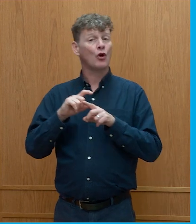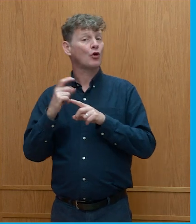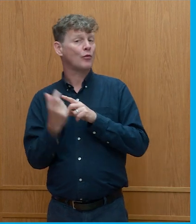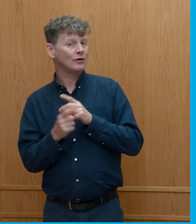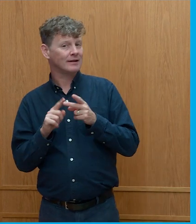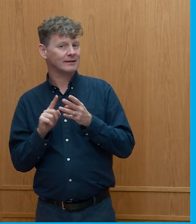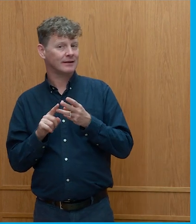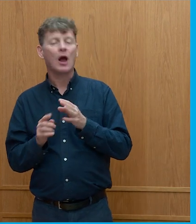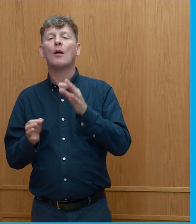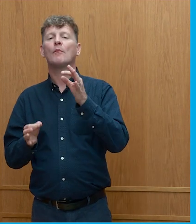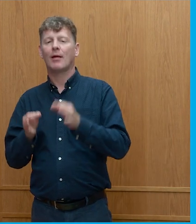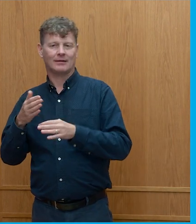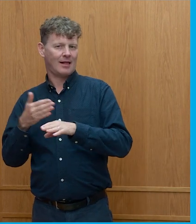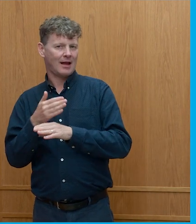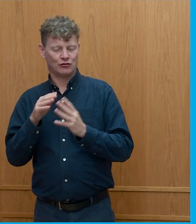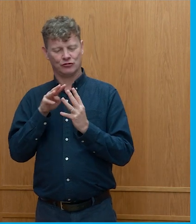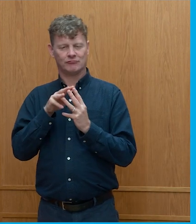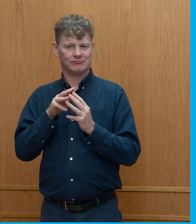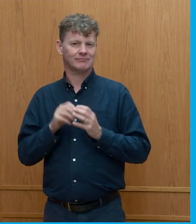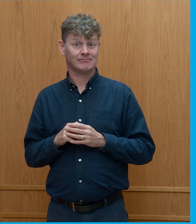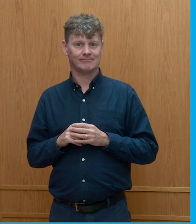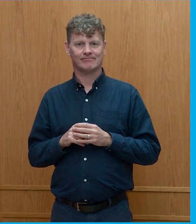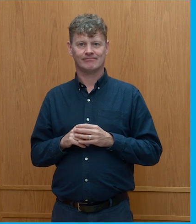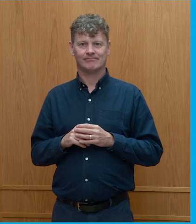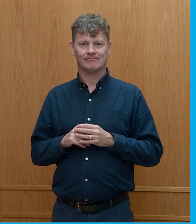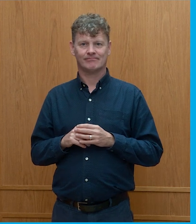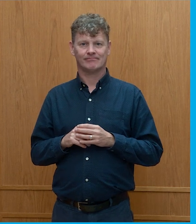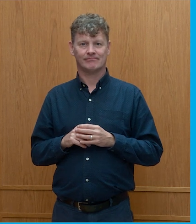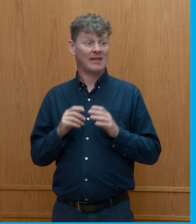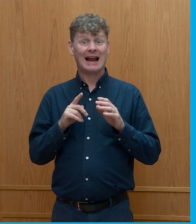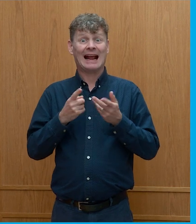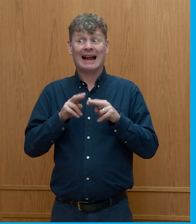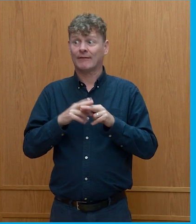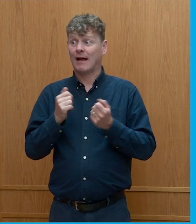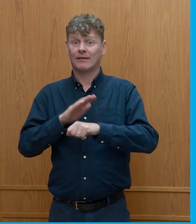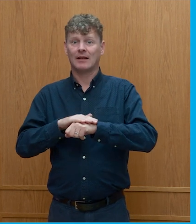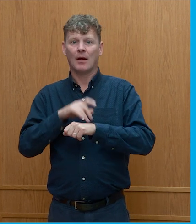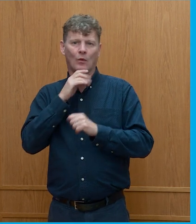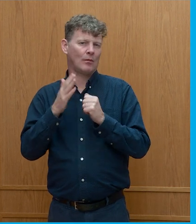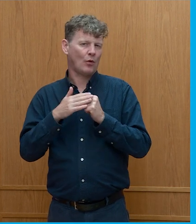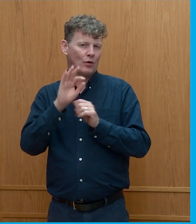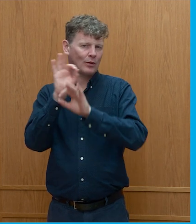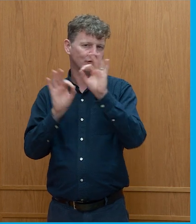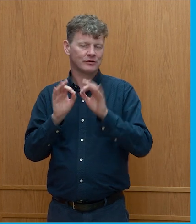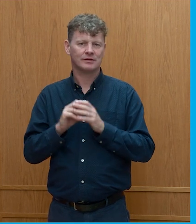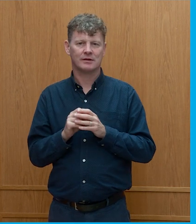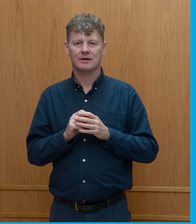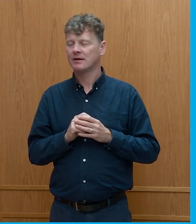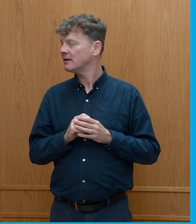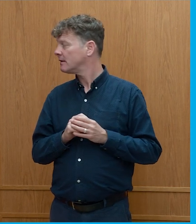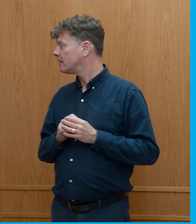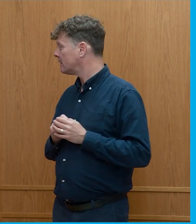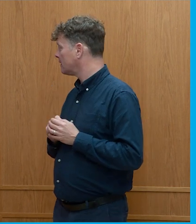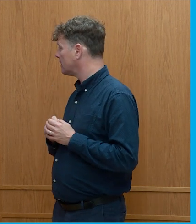action if and if i can i'll take take the final questions anything you want to see um real quick i'll